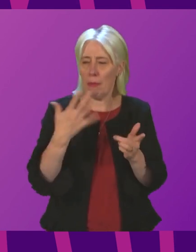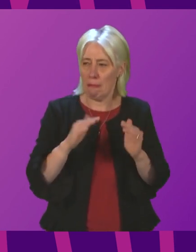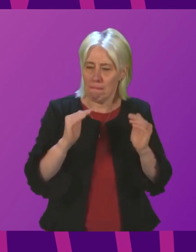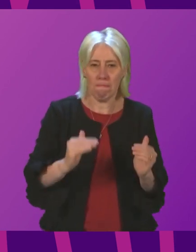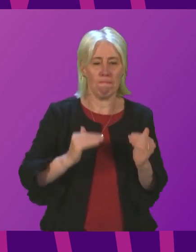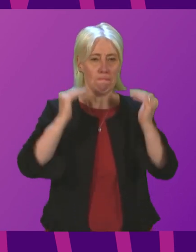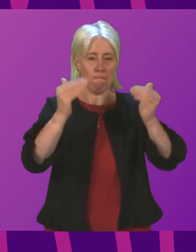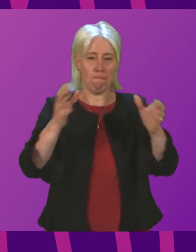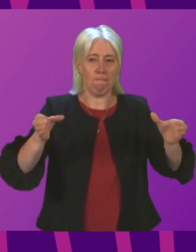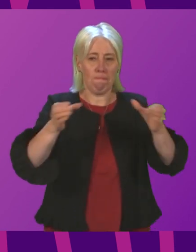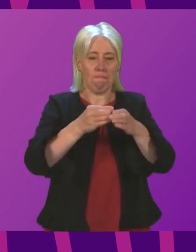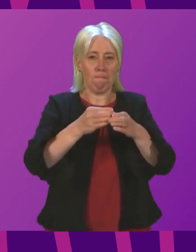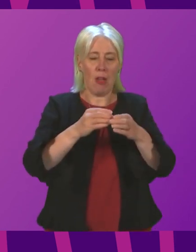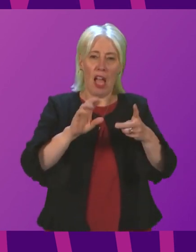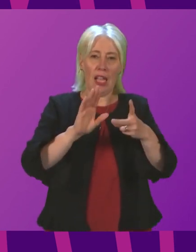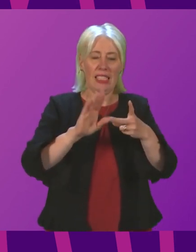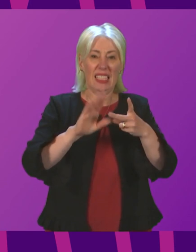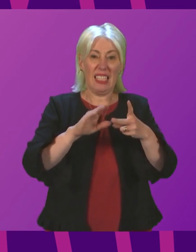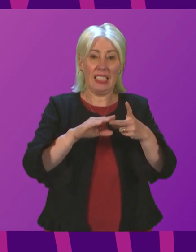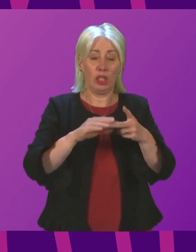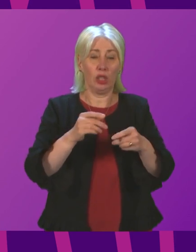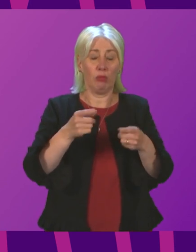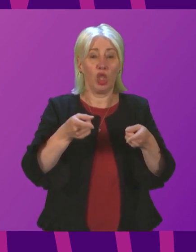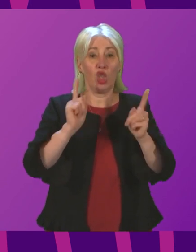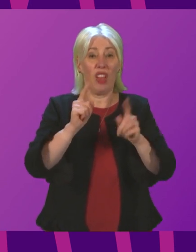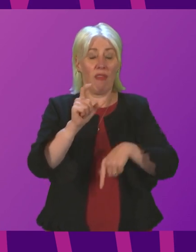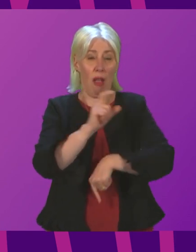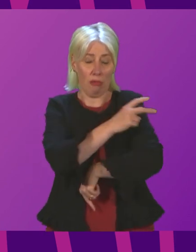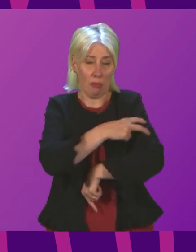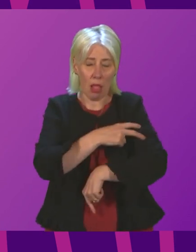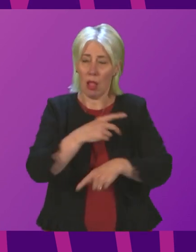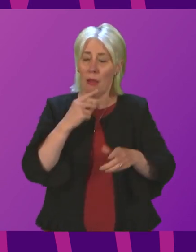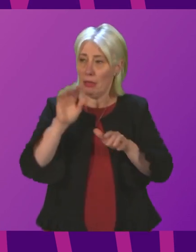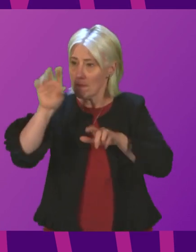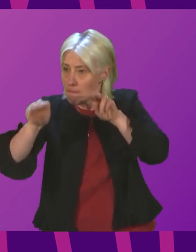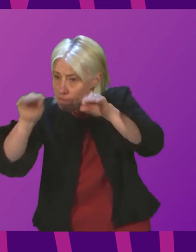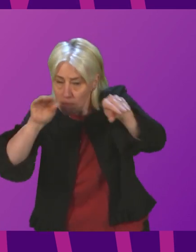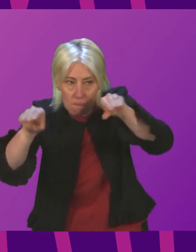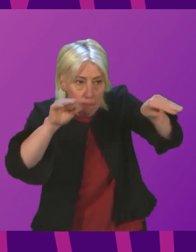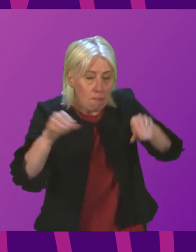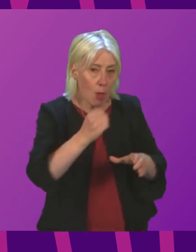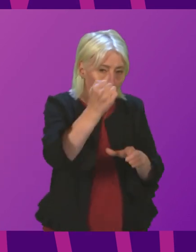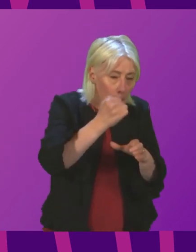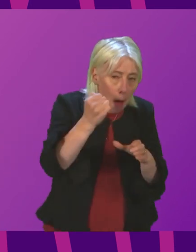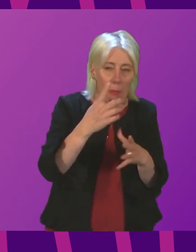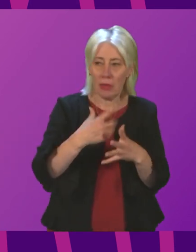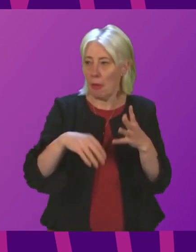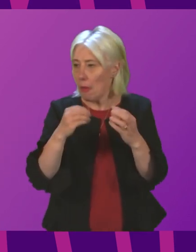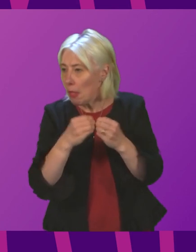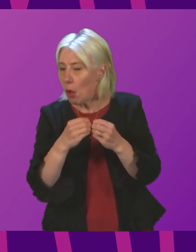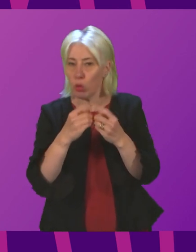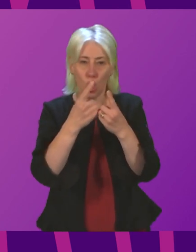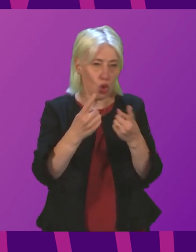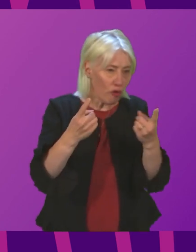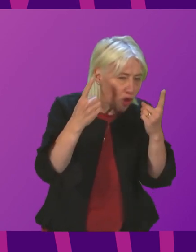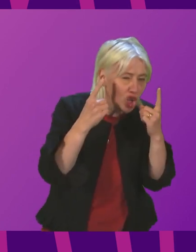and led by an Assistant Chief Constable, and that command is reaching out to universities and to licensed premises. I'd like to make it absolutely clear that no